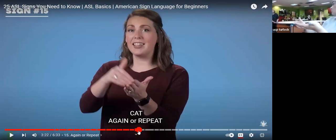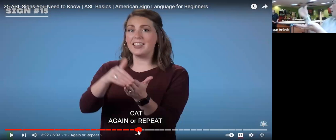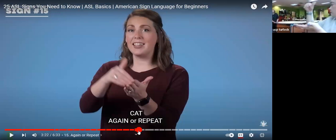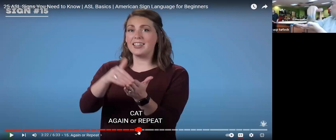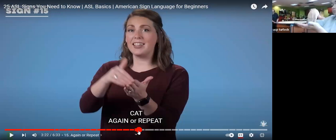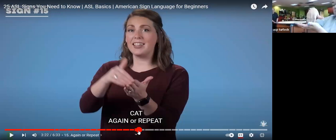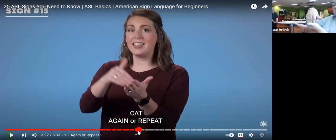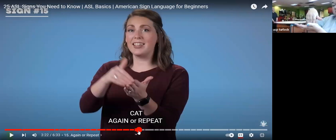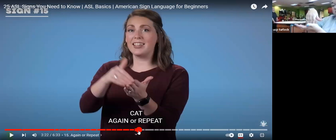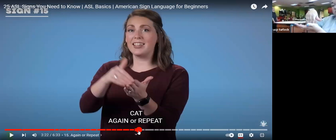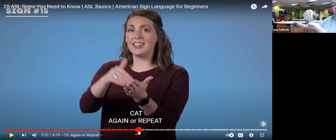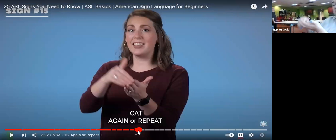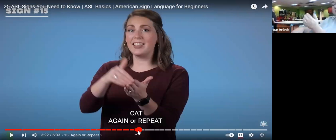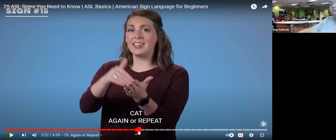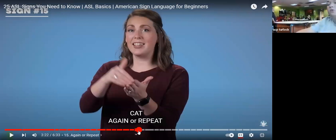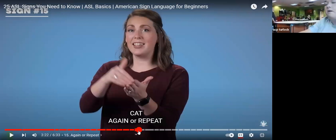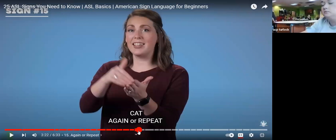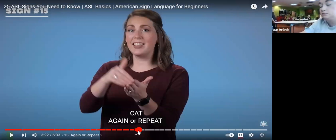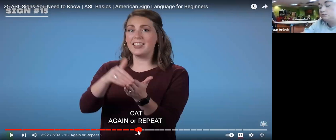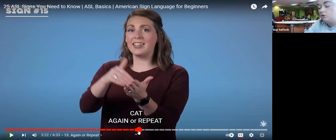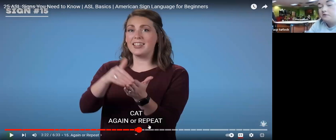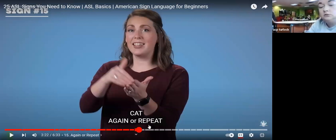good job